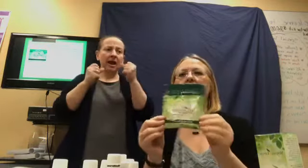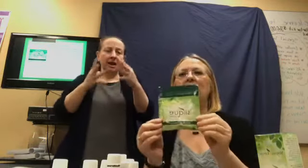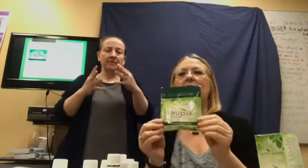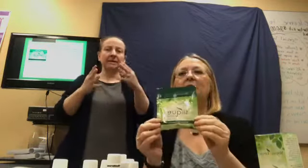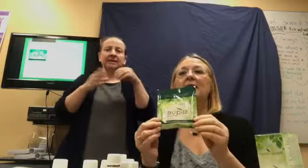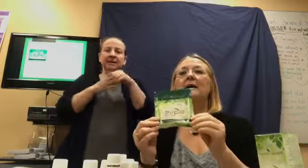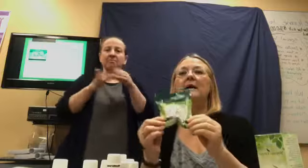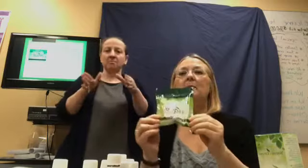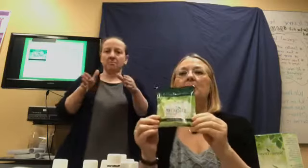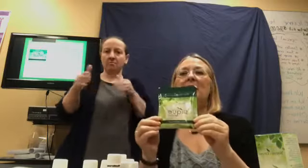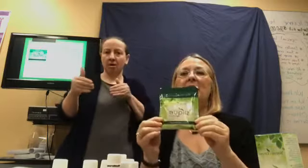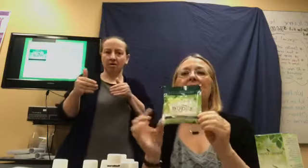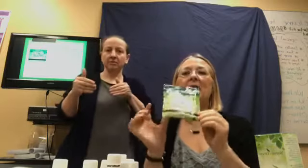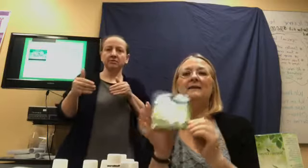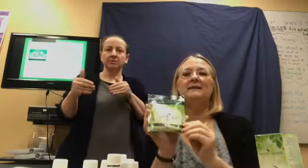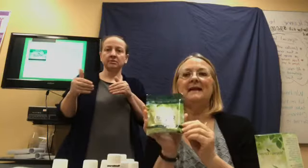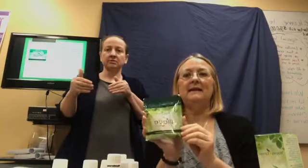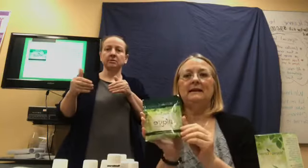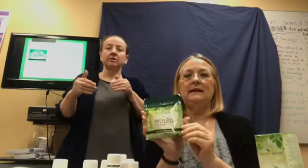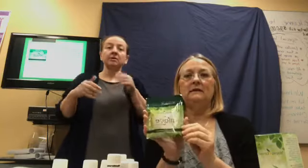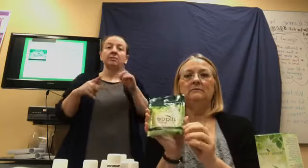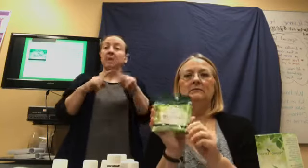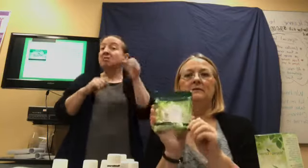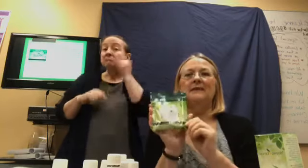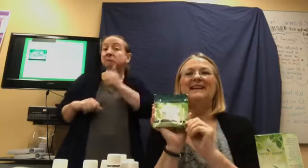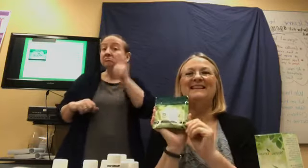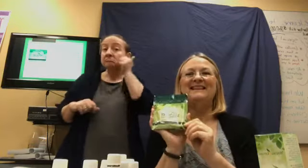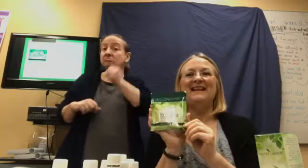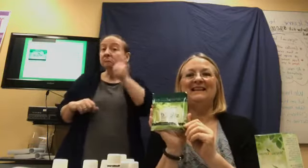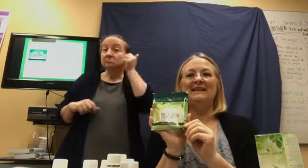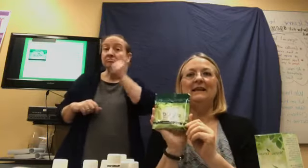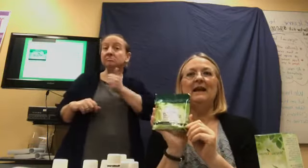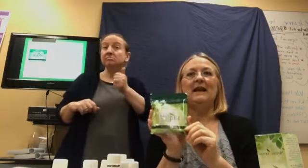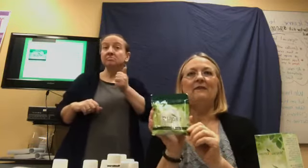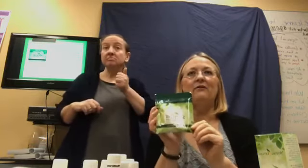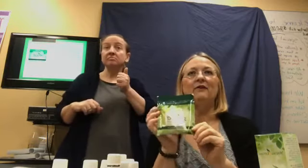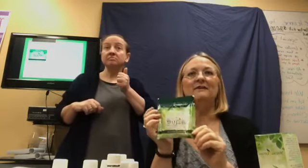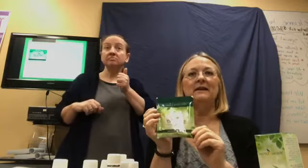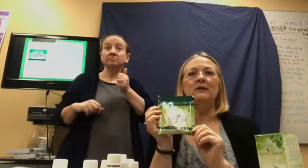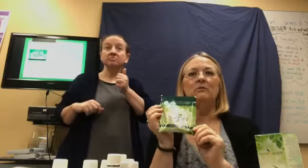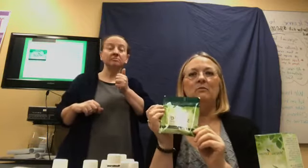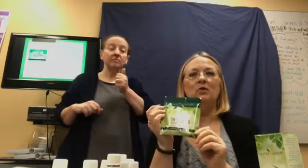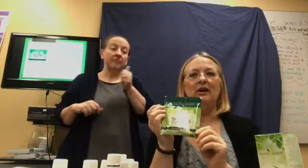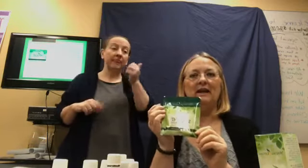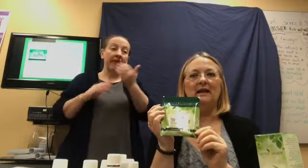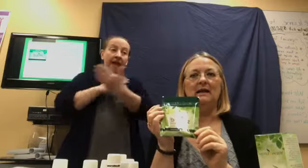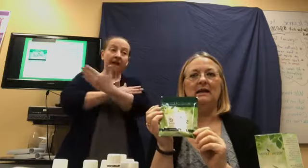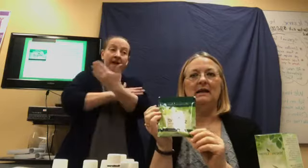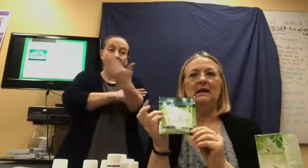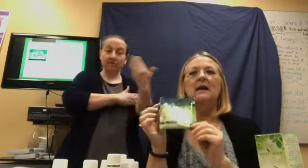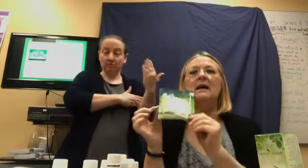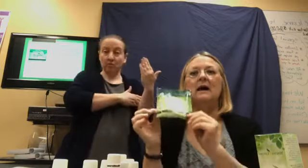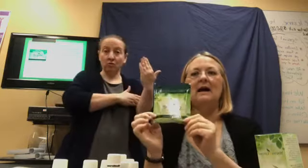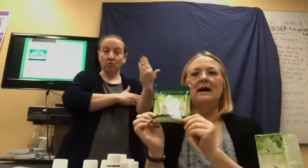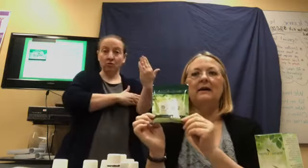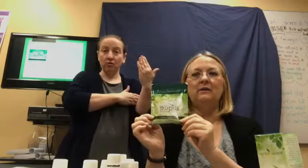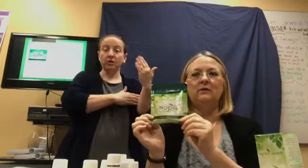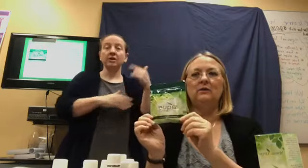box. daily, daily, every single morning, I use